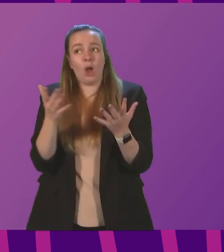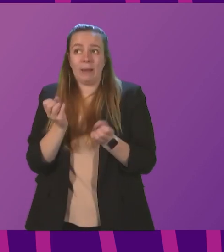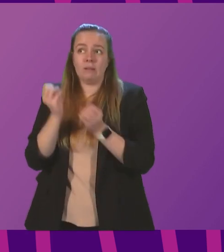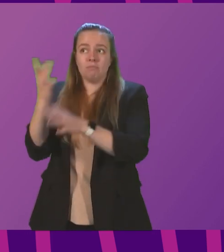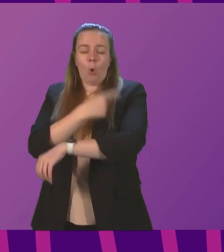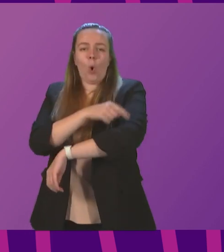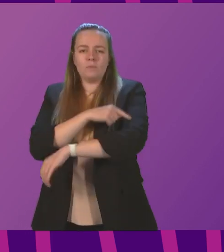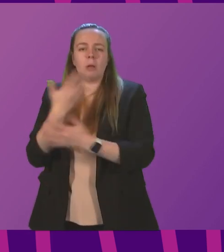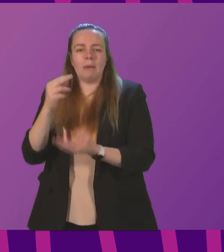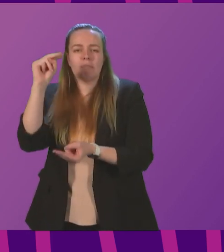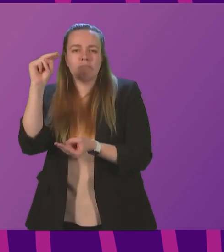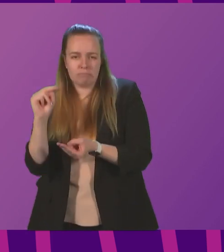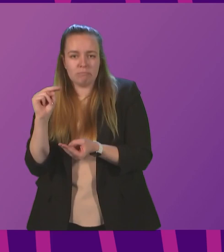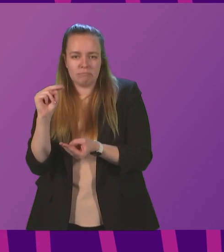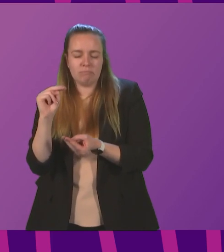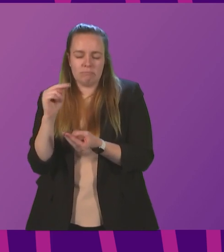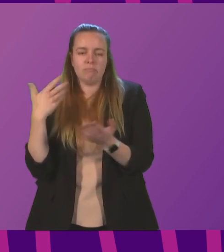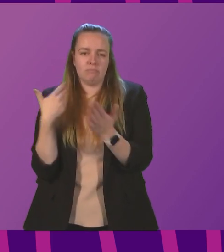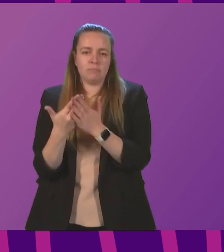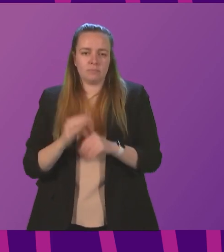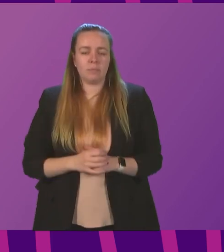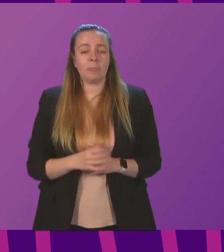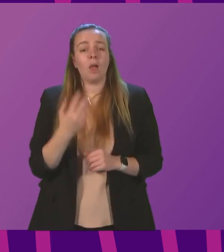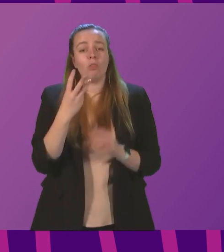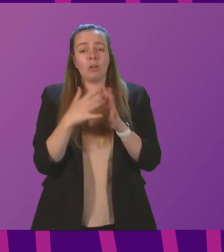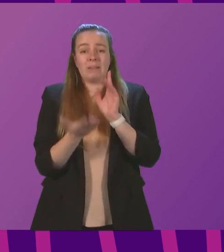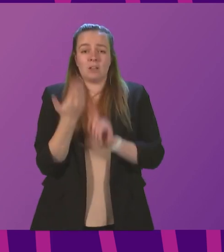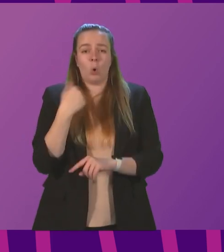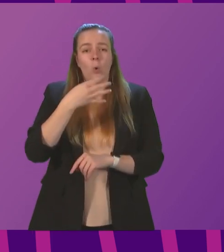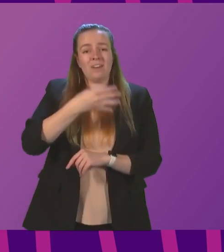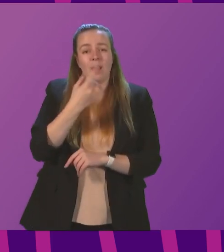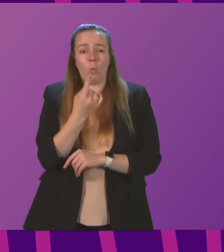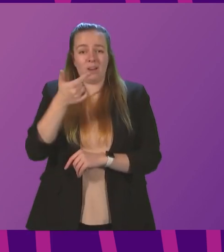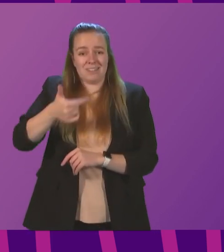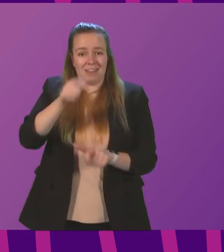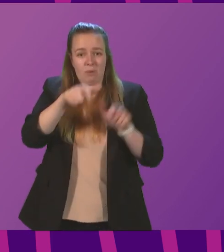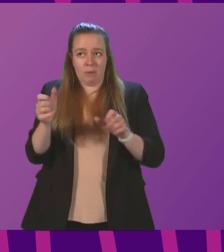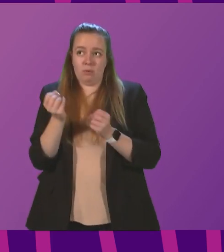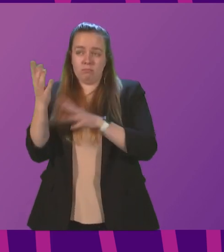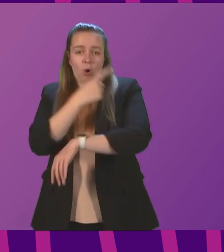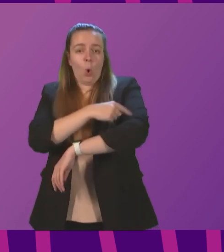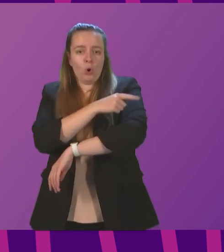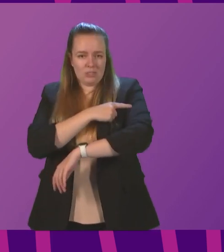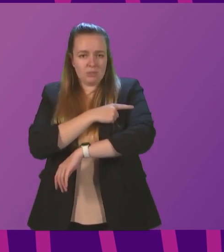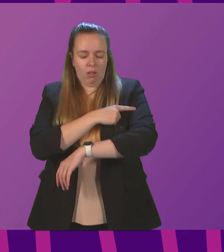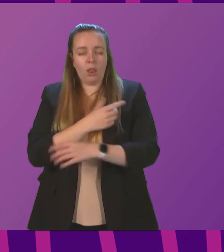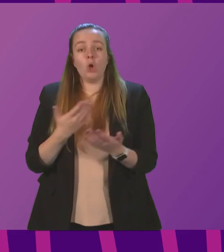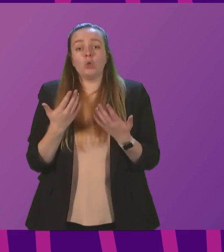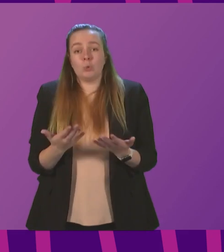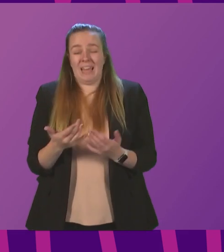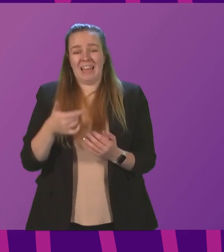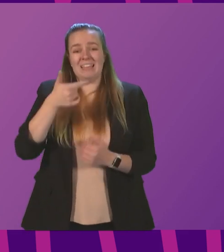have reduced slightly in recent weeks. Three weeks ago, 917 patients were in hospital with COVID. Today, there are